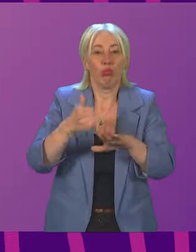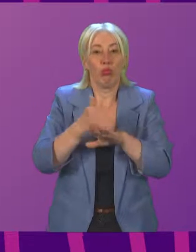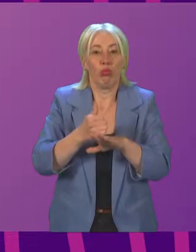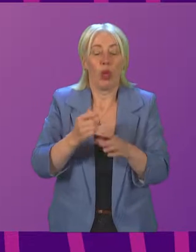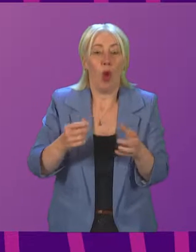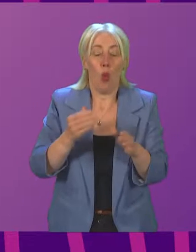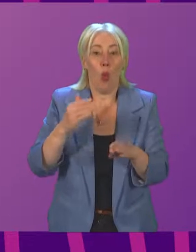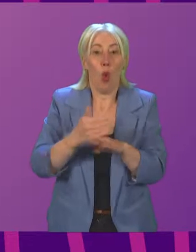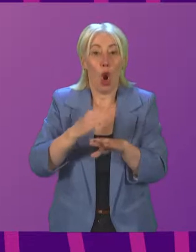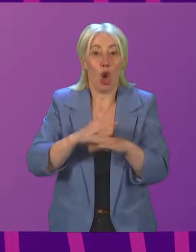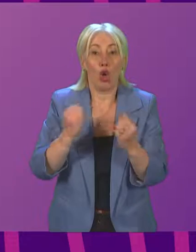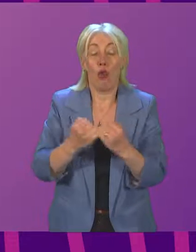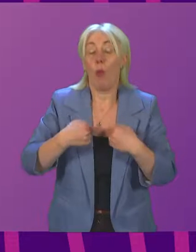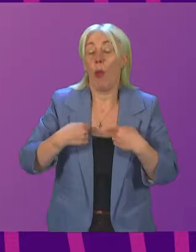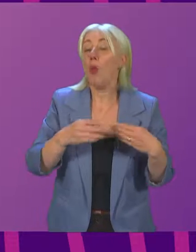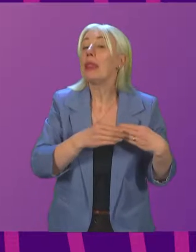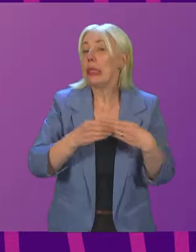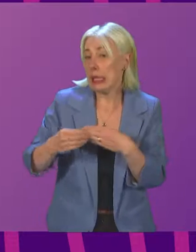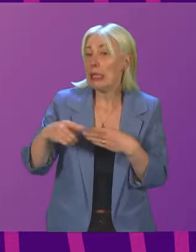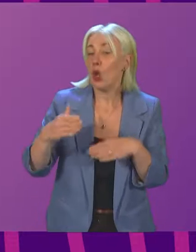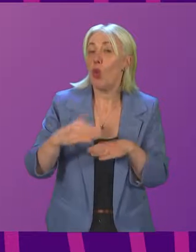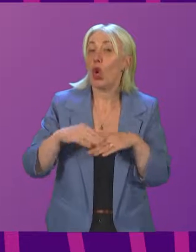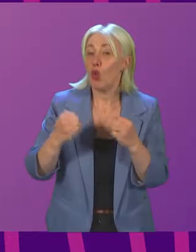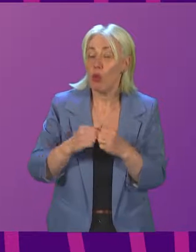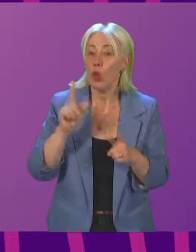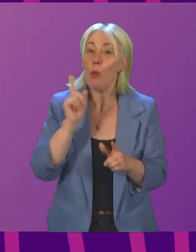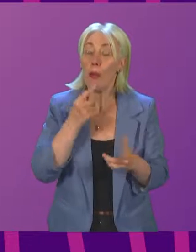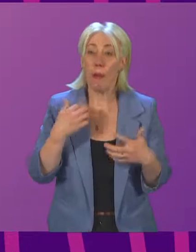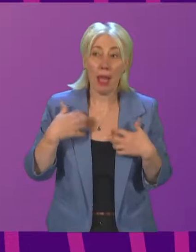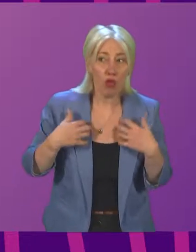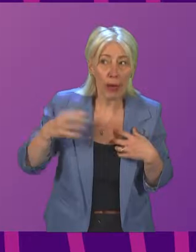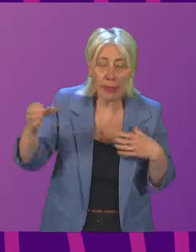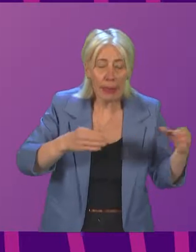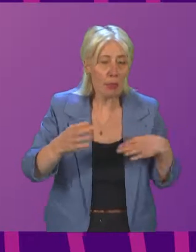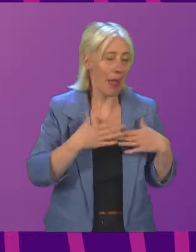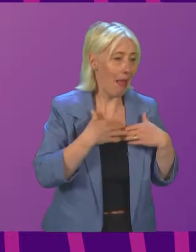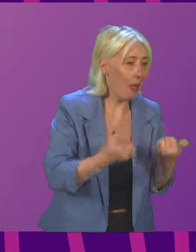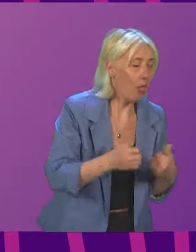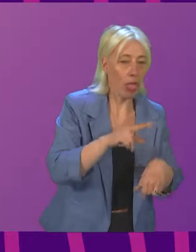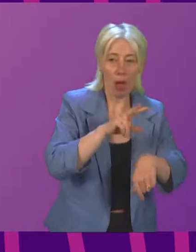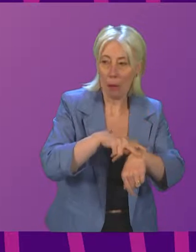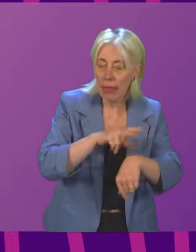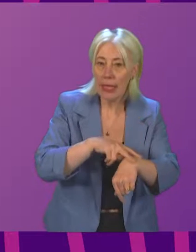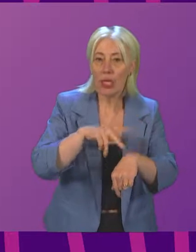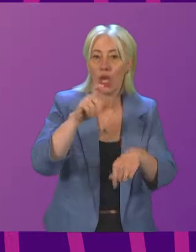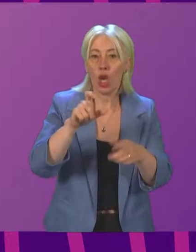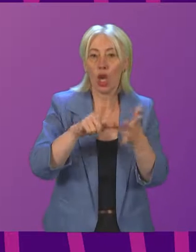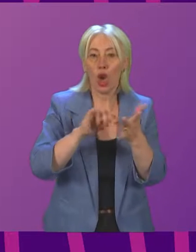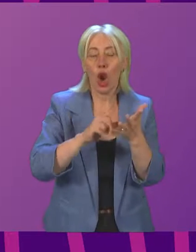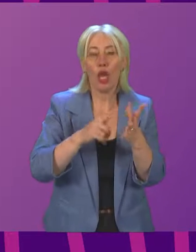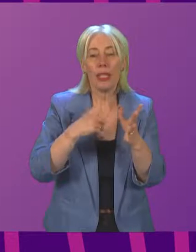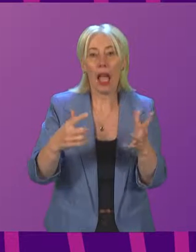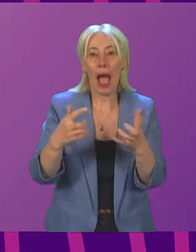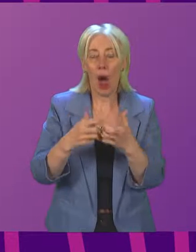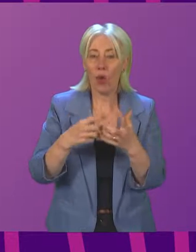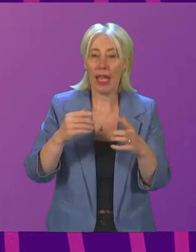so I will be taking the lead to bring together interested parties, COSLA, health, police, to find a way forward